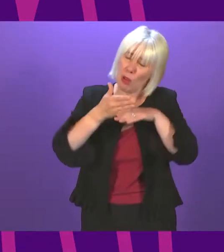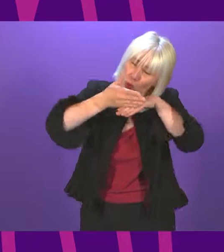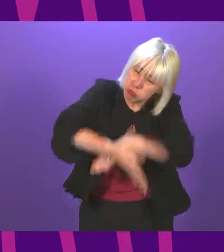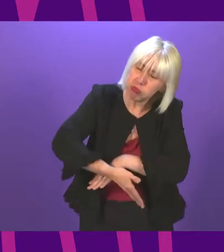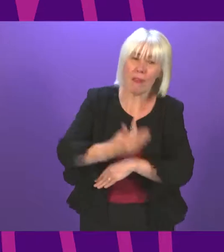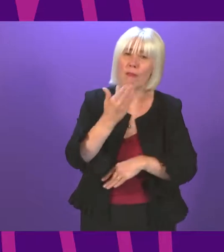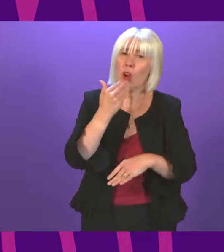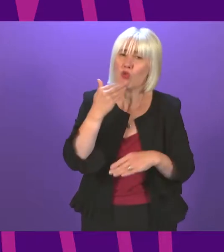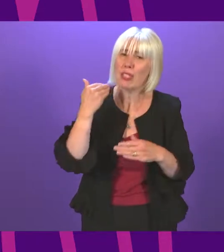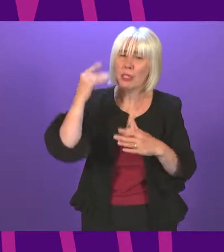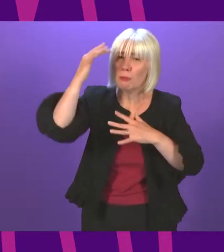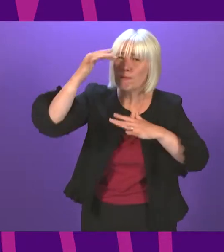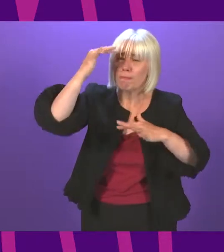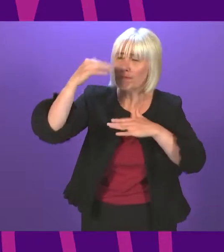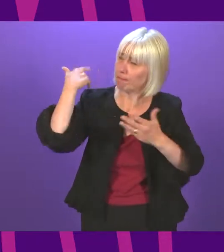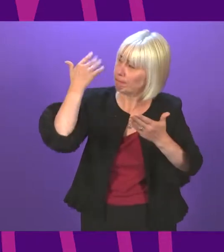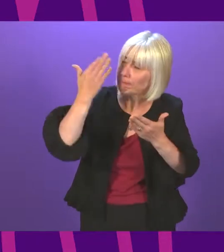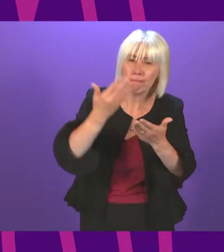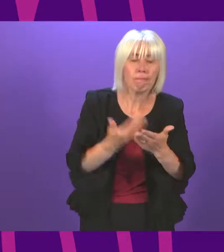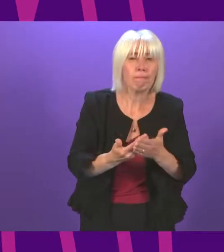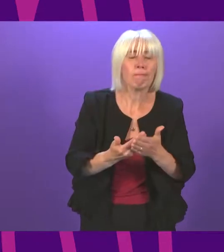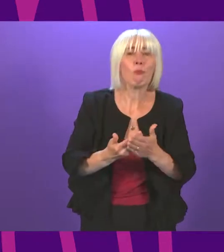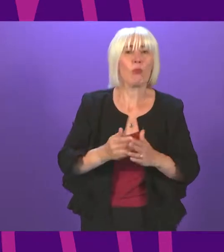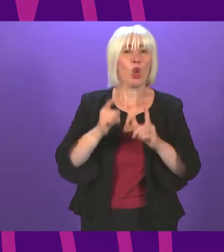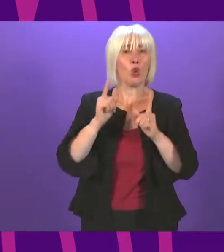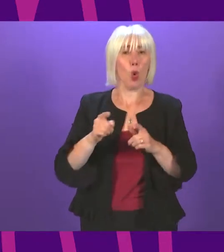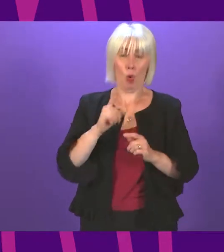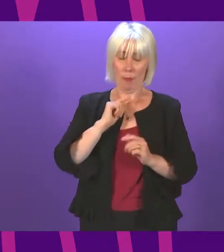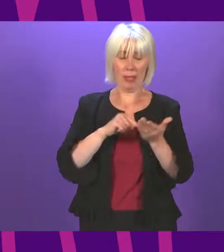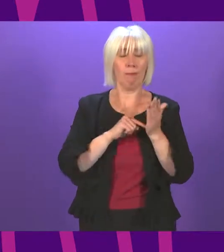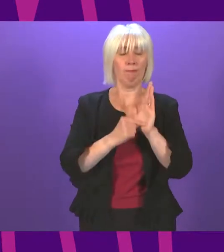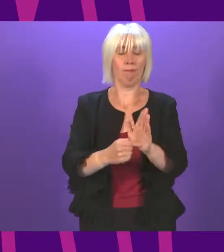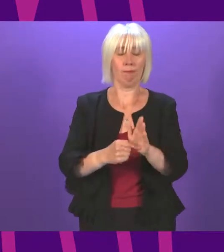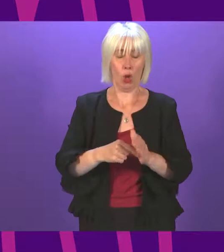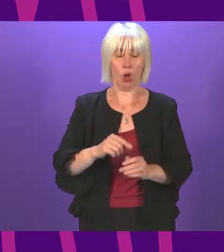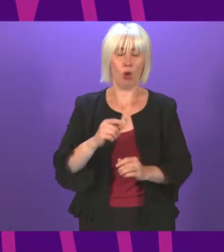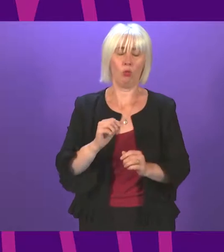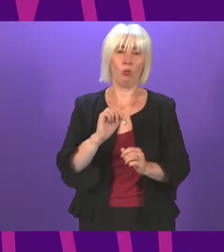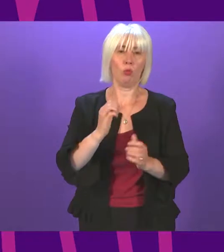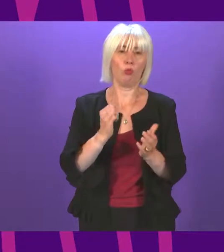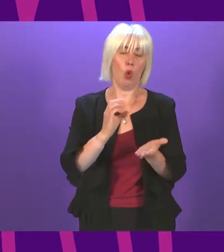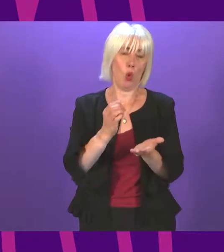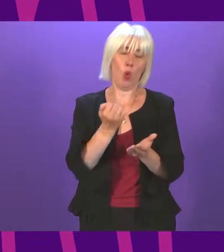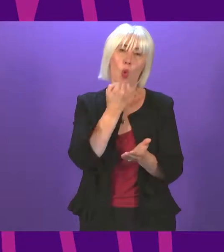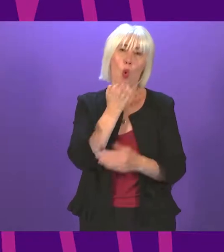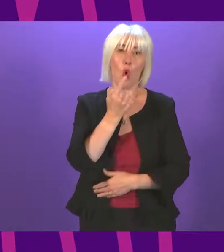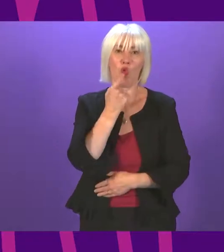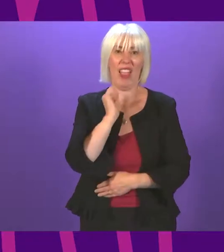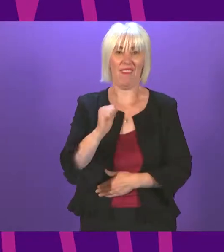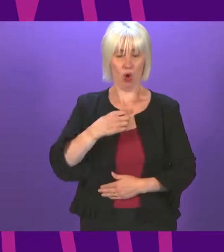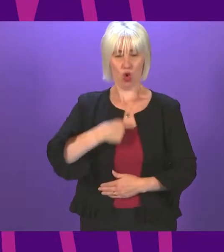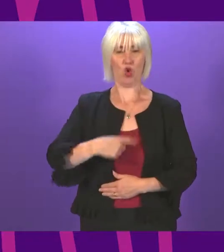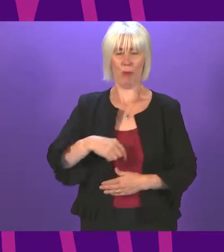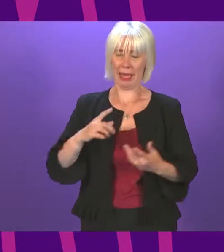Just days after the IPCC issued their Code Red for Humanity, the need for radical transformation of our economic and social